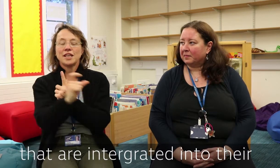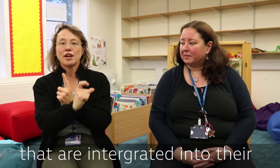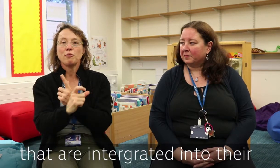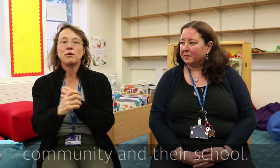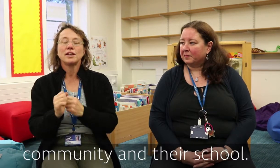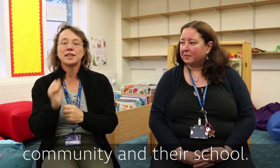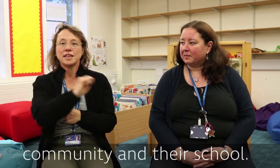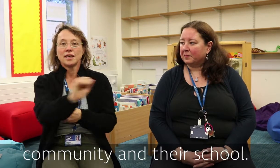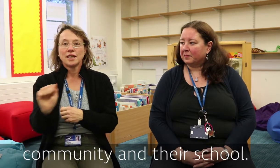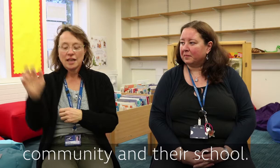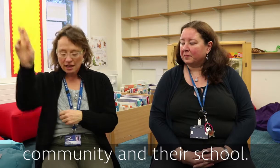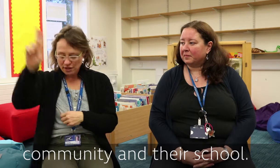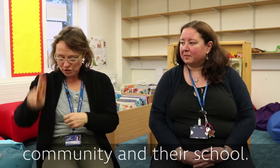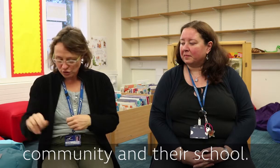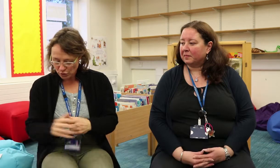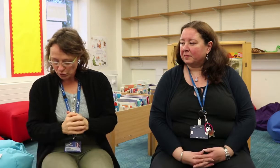their community and their school.